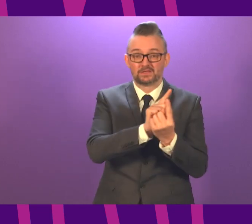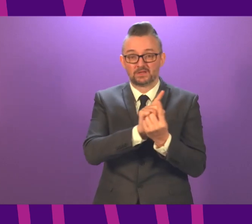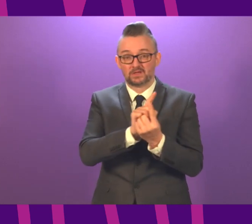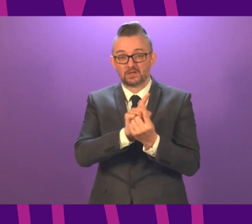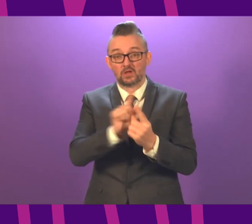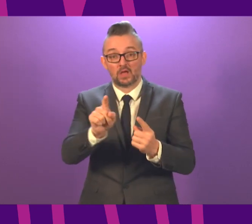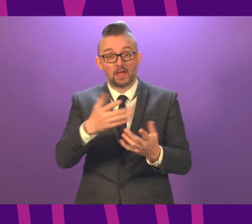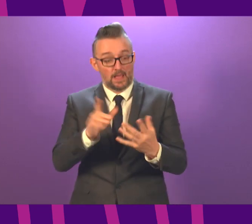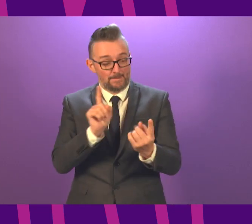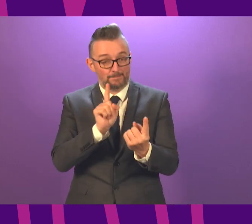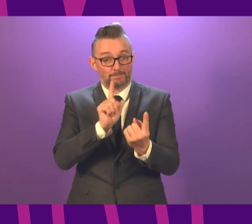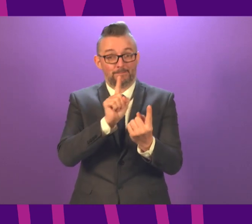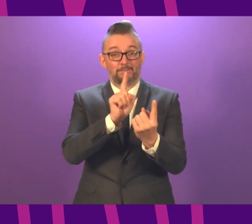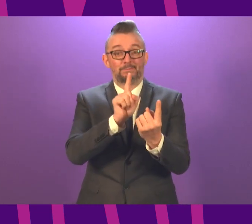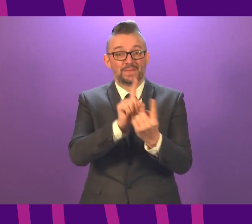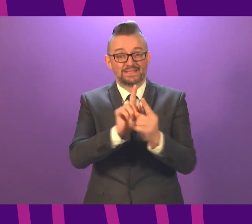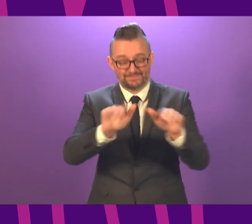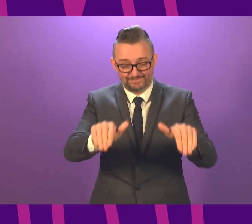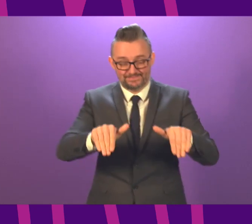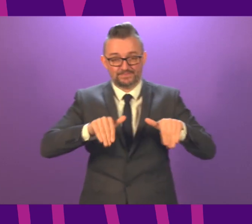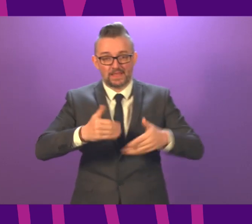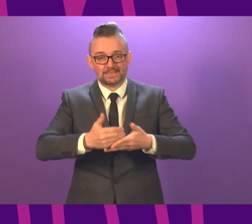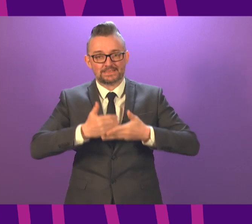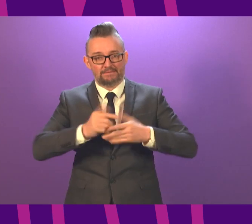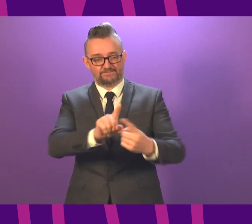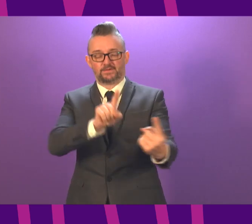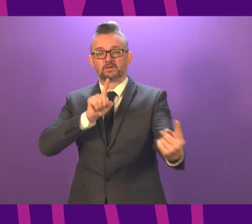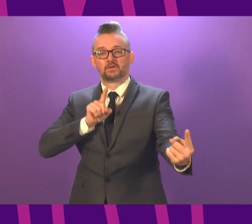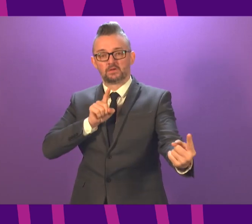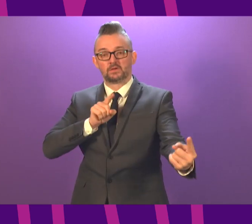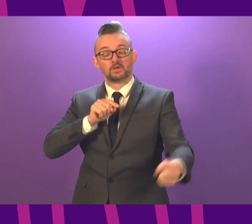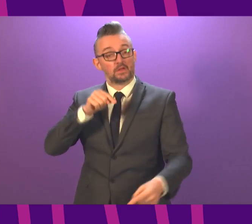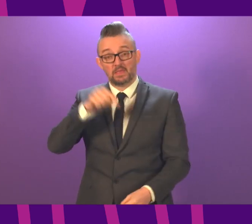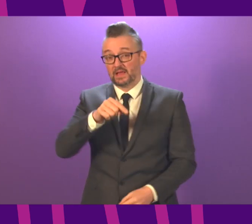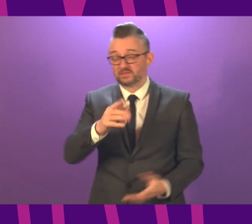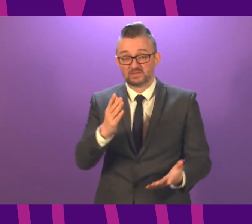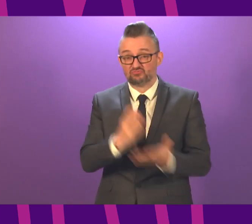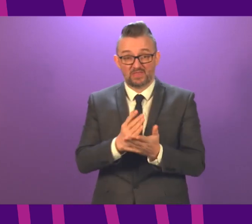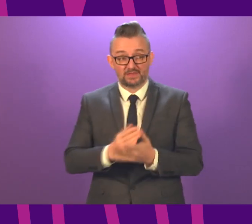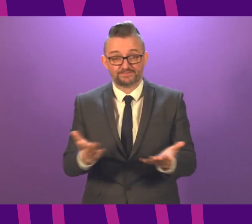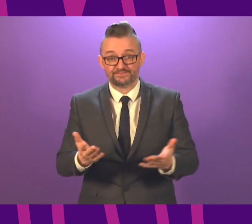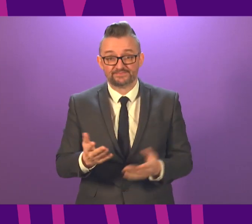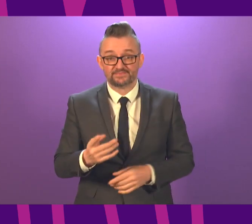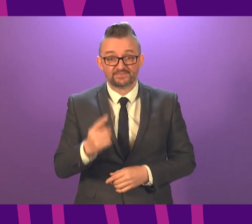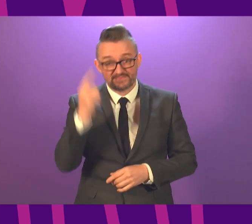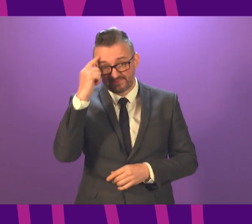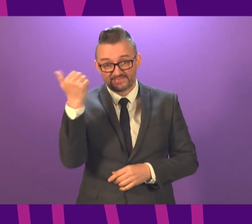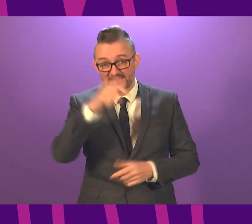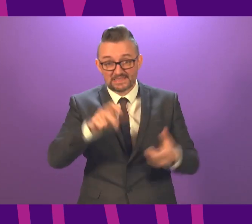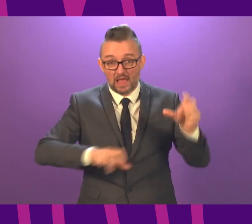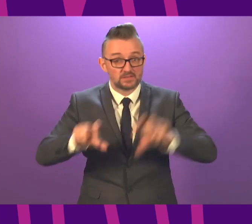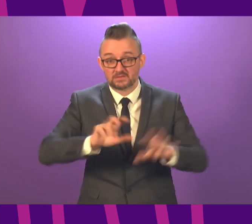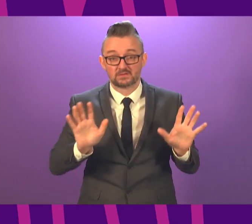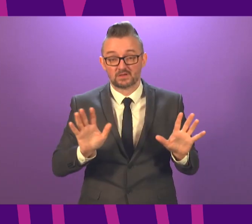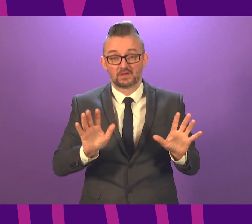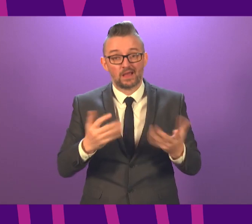essential interactions on as safe a basis as possible. And that basically is the science and the epidemiology at the heart of this and